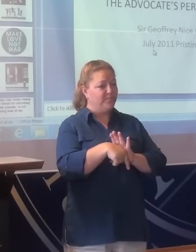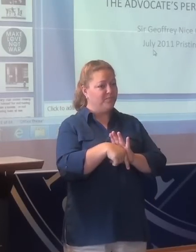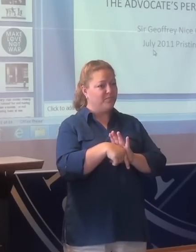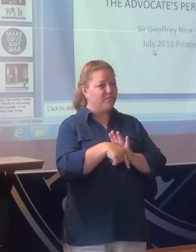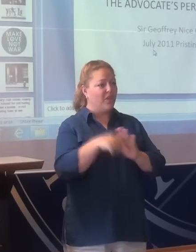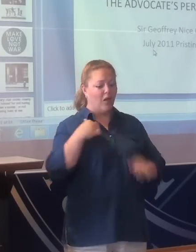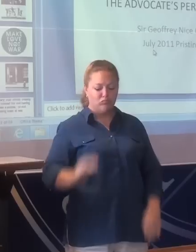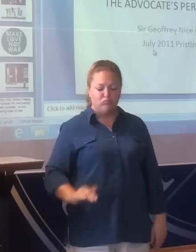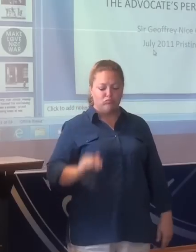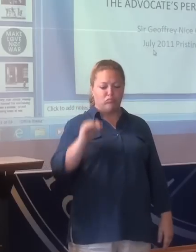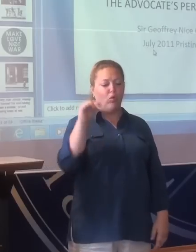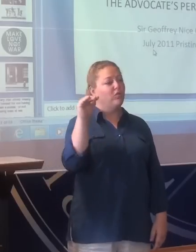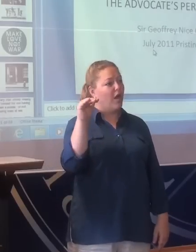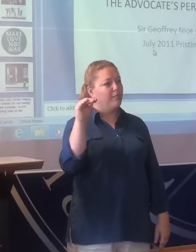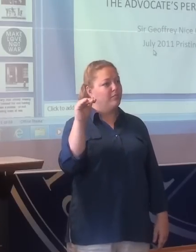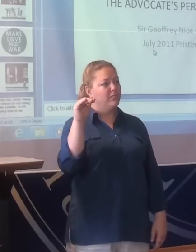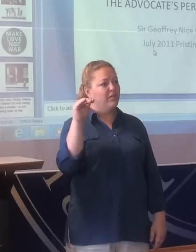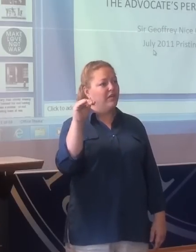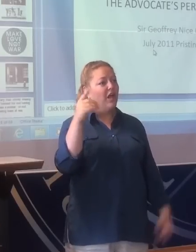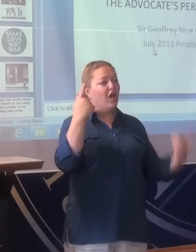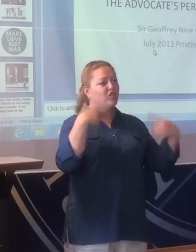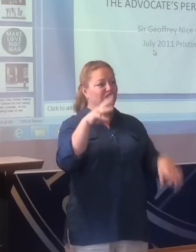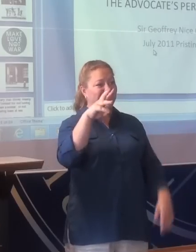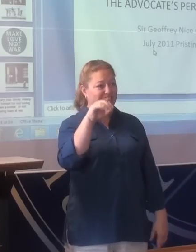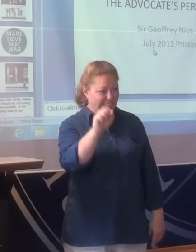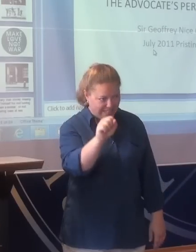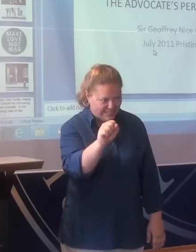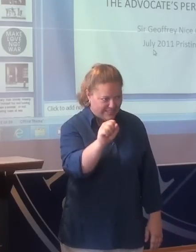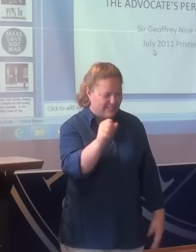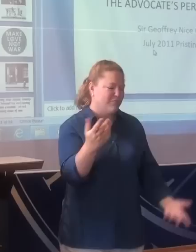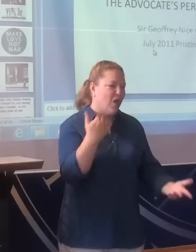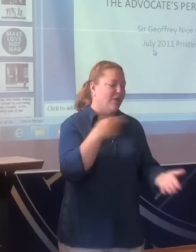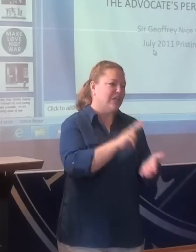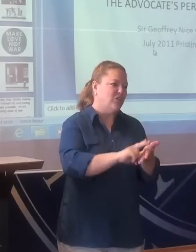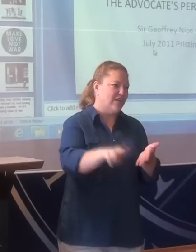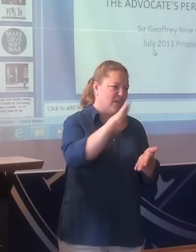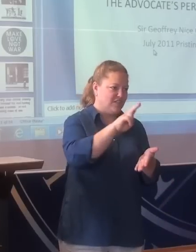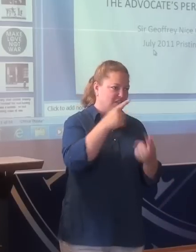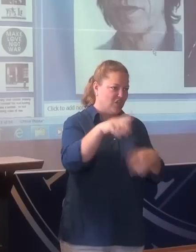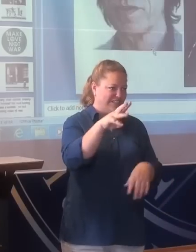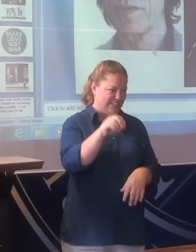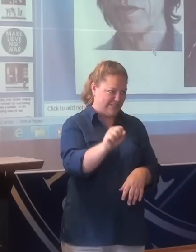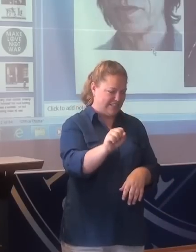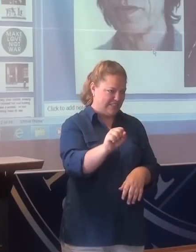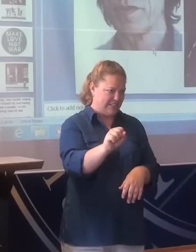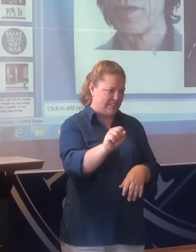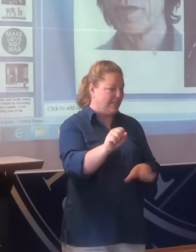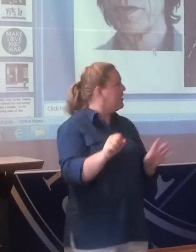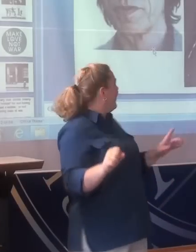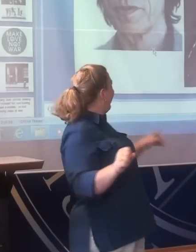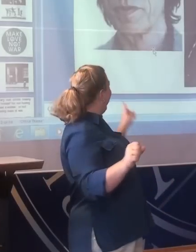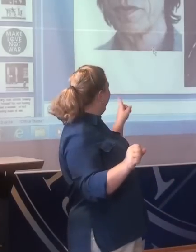was brought up in the 60s. Please ask me, I'm thirsty in the 60s. I'll if can make it go.